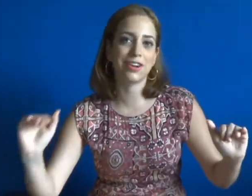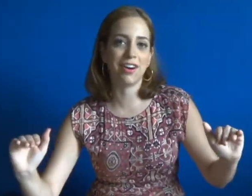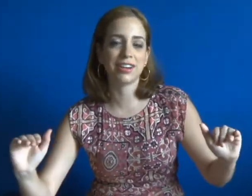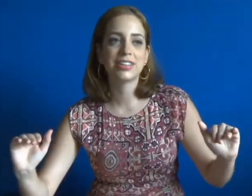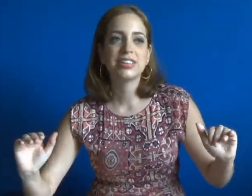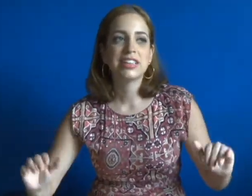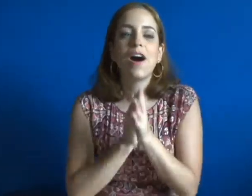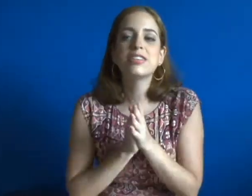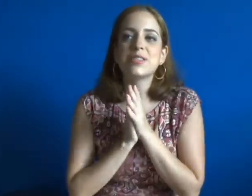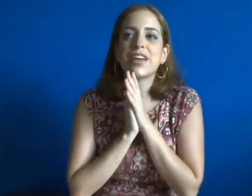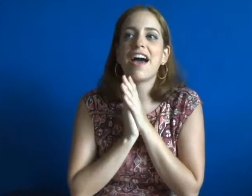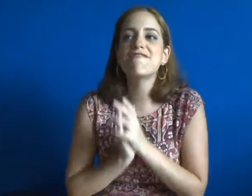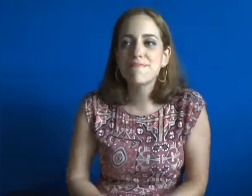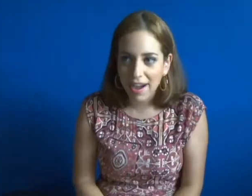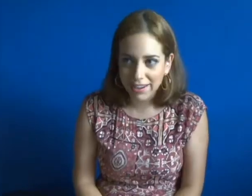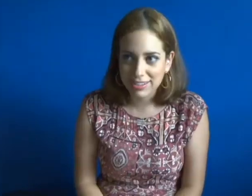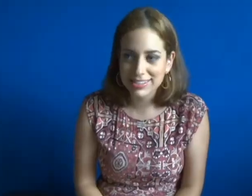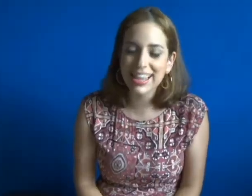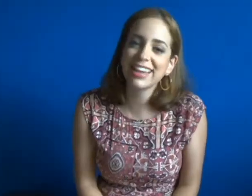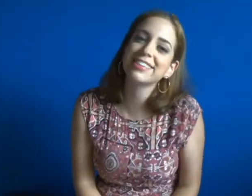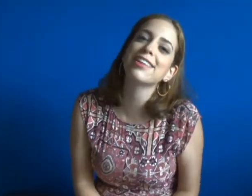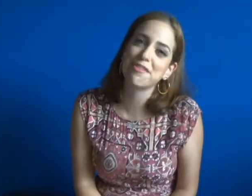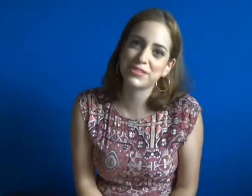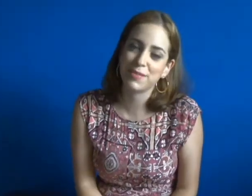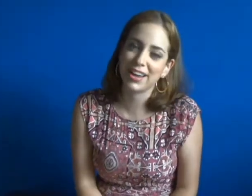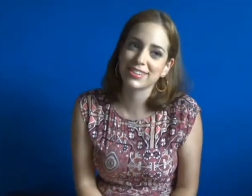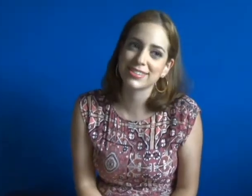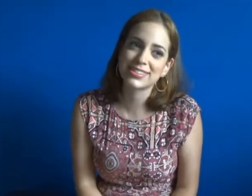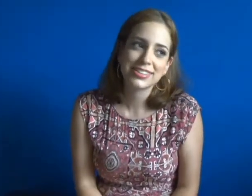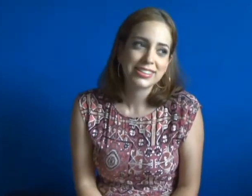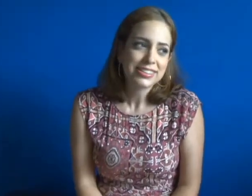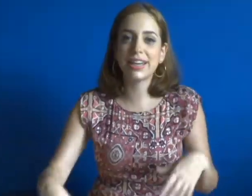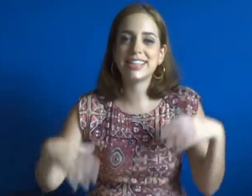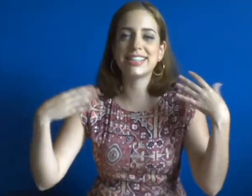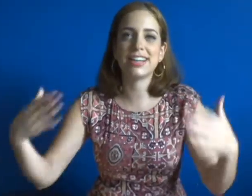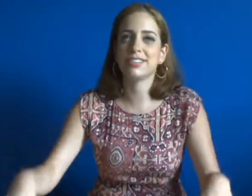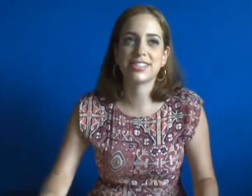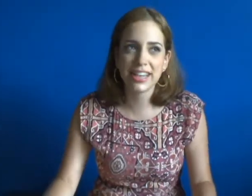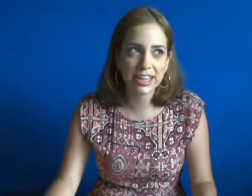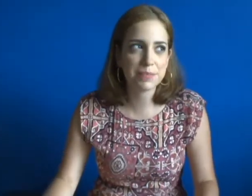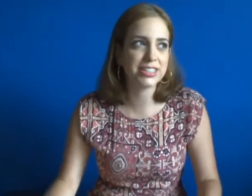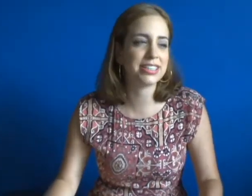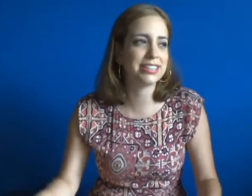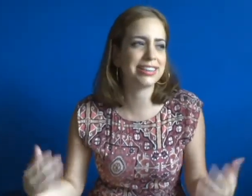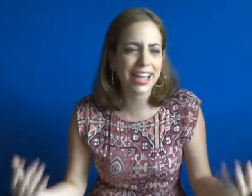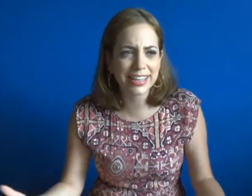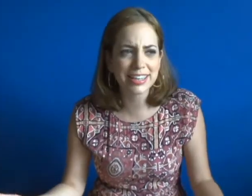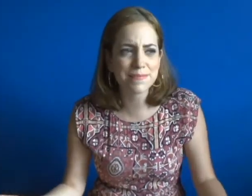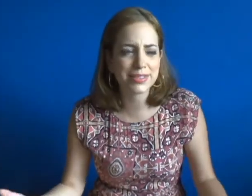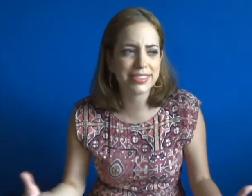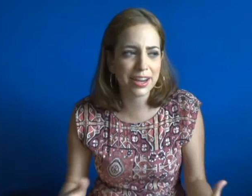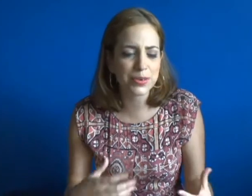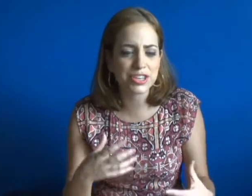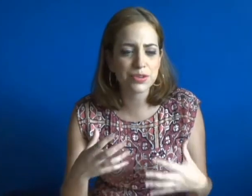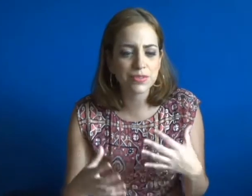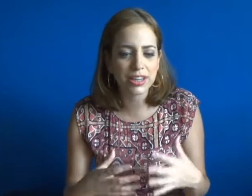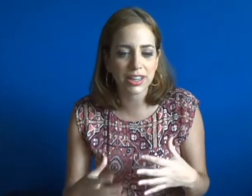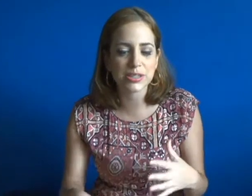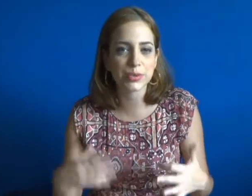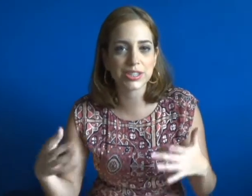or not. Also we have Miles. I loved Miles. At the beginning I didn't understand him, I didn't like him but then when you realize